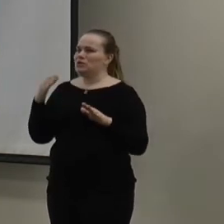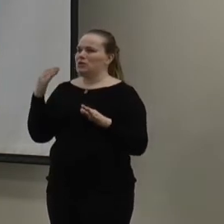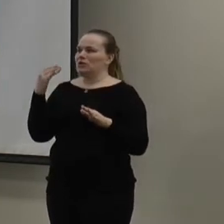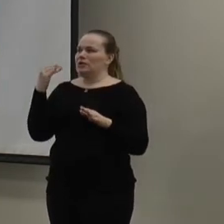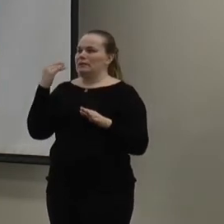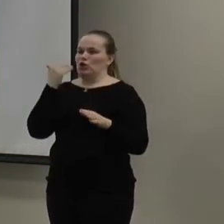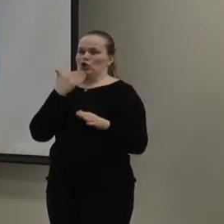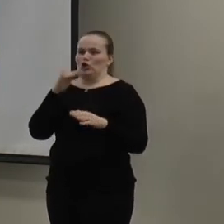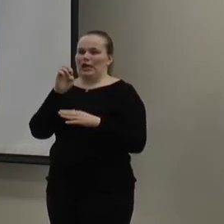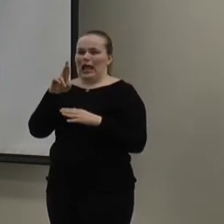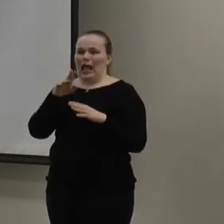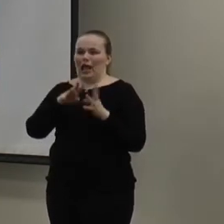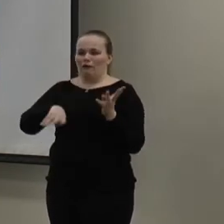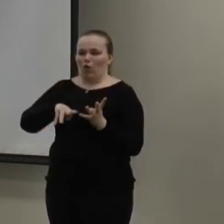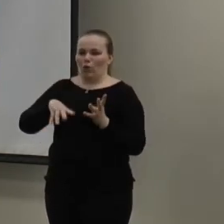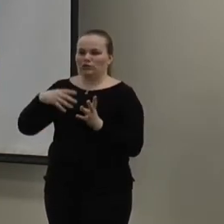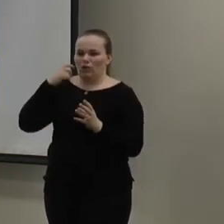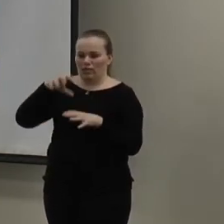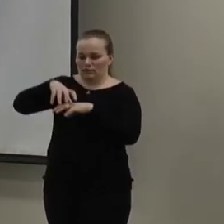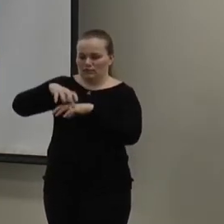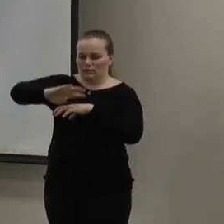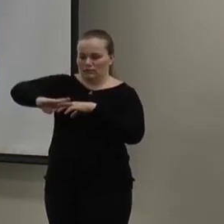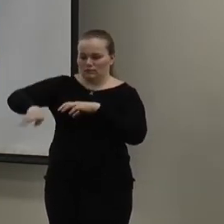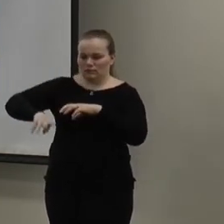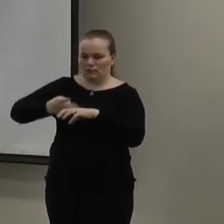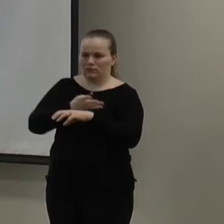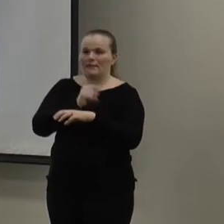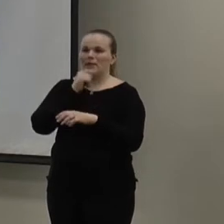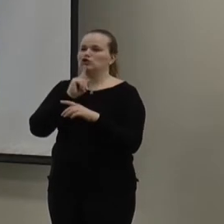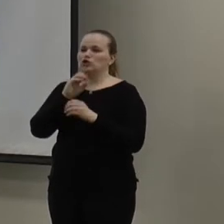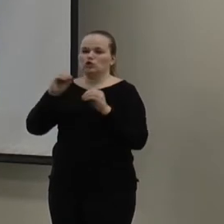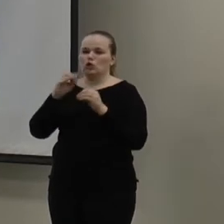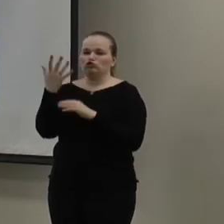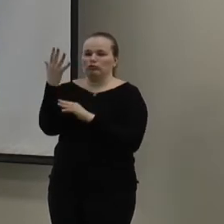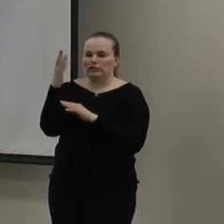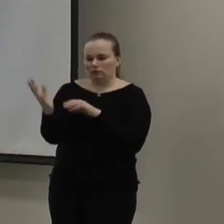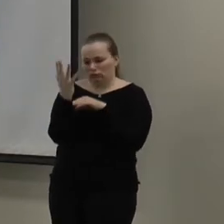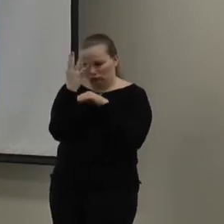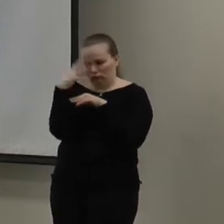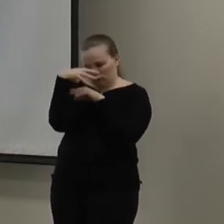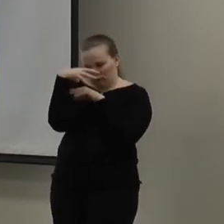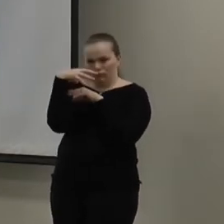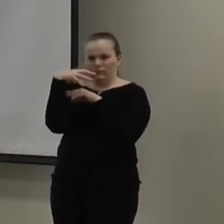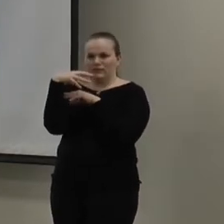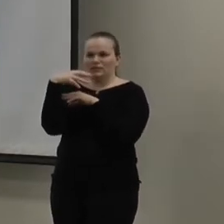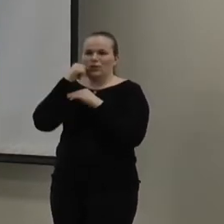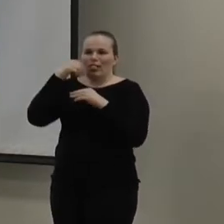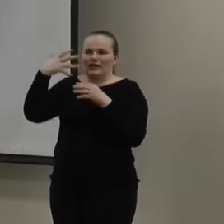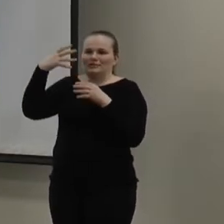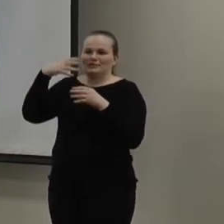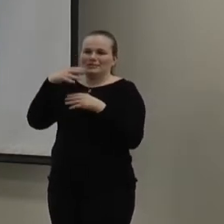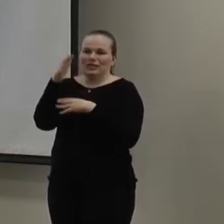can be some good air flow around all four sides of it. And you want to make sure that there aren't any other plants or trees over top of it so that debris again